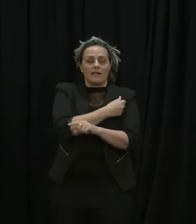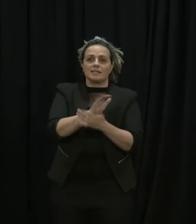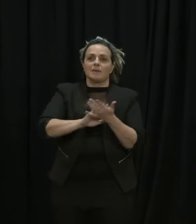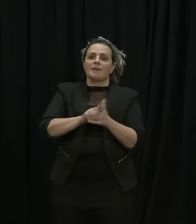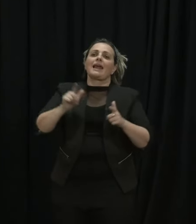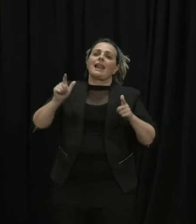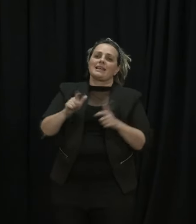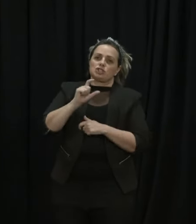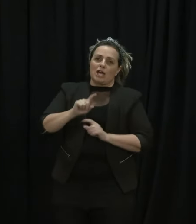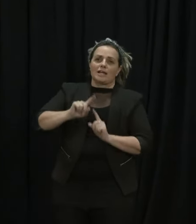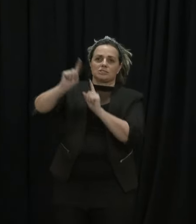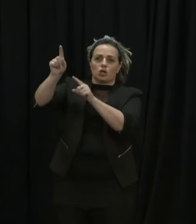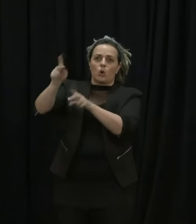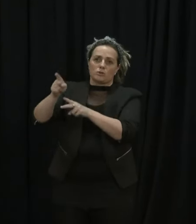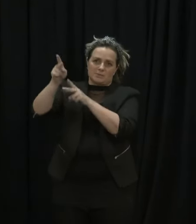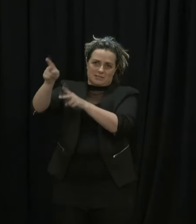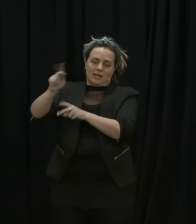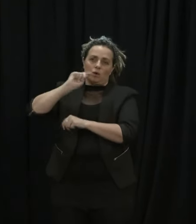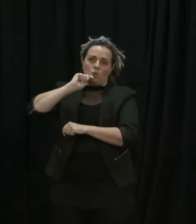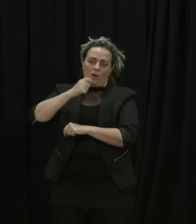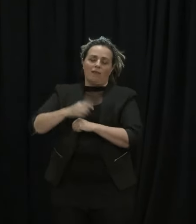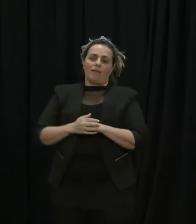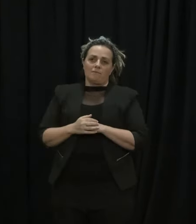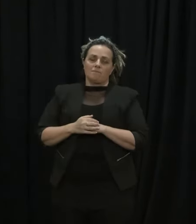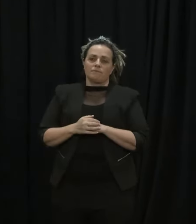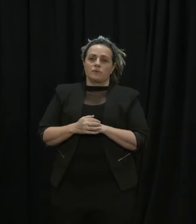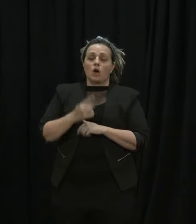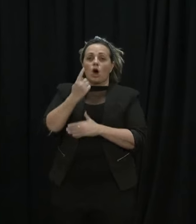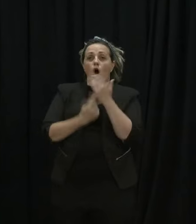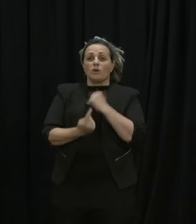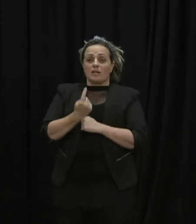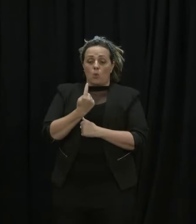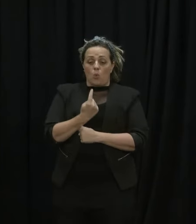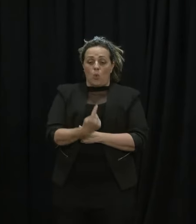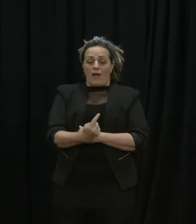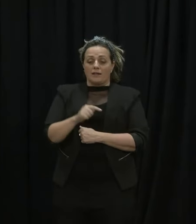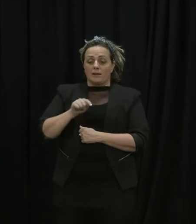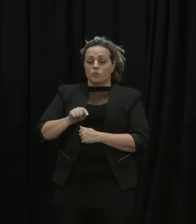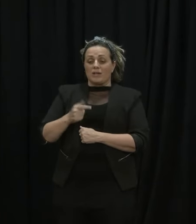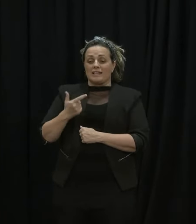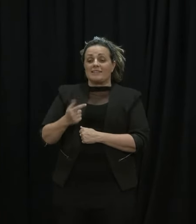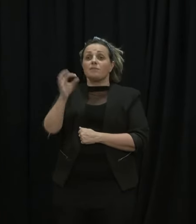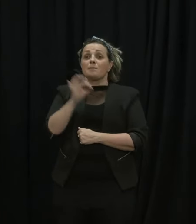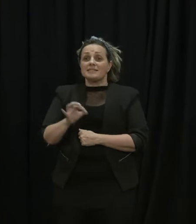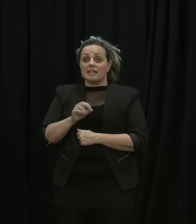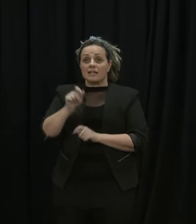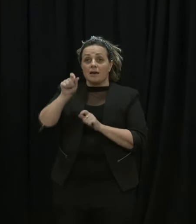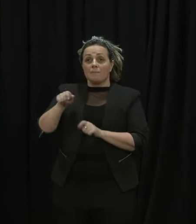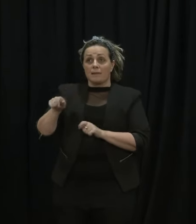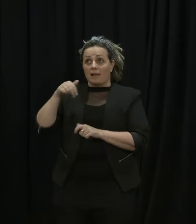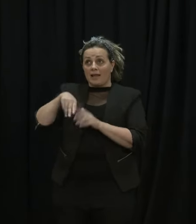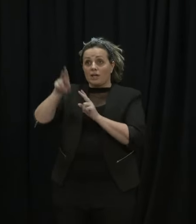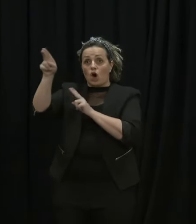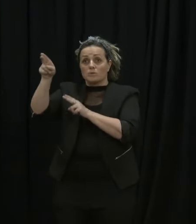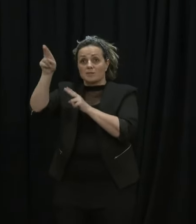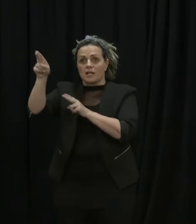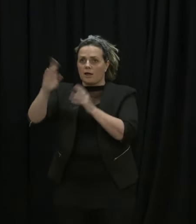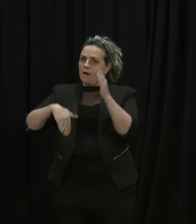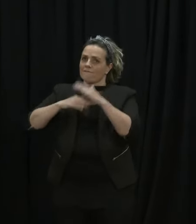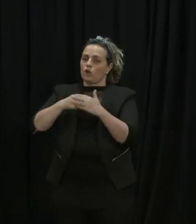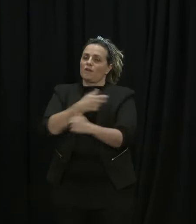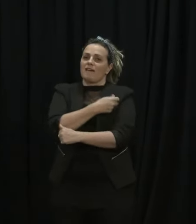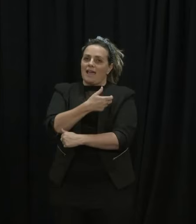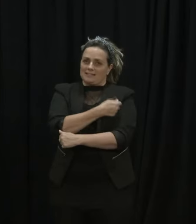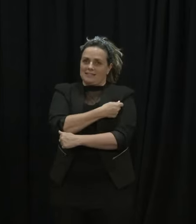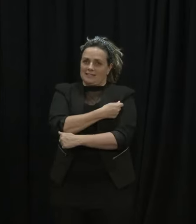because they're much less likely to be hospitalised as I said only 1.7% of those hospitalised in this outbreak have been fully vaccinated